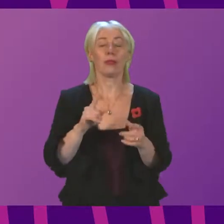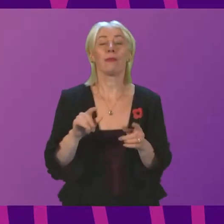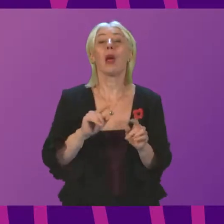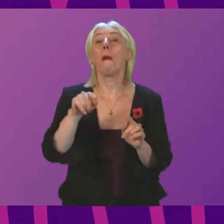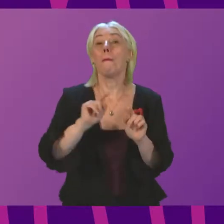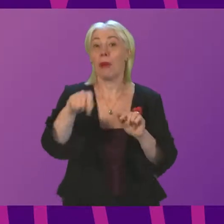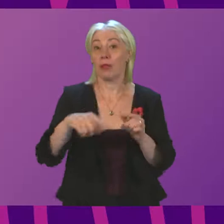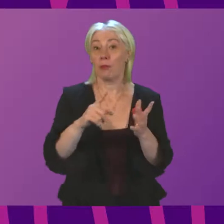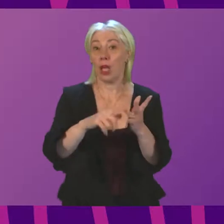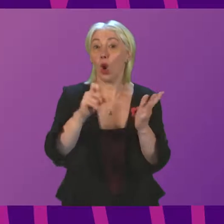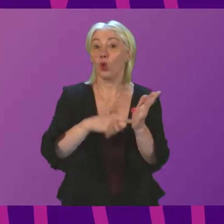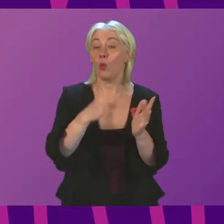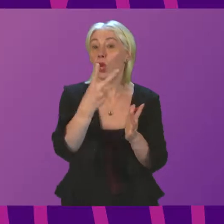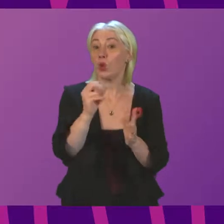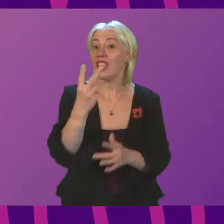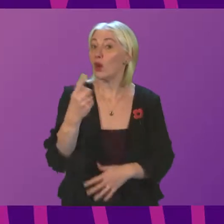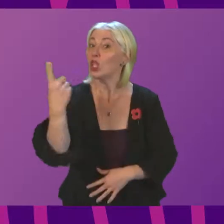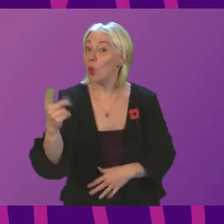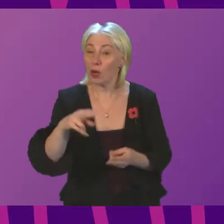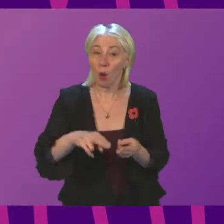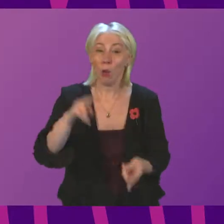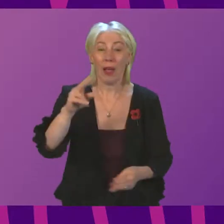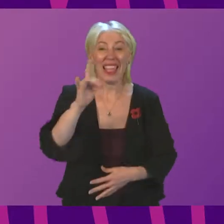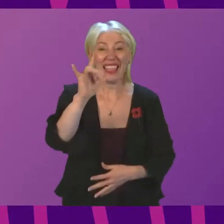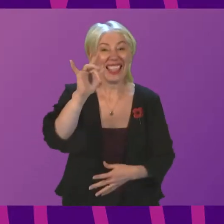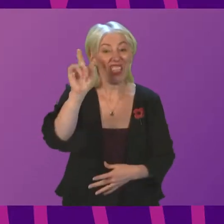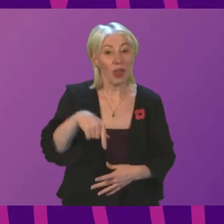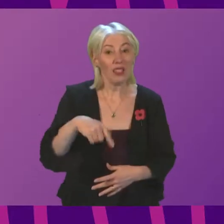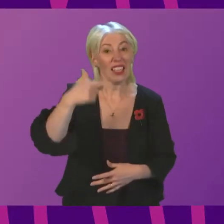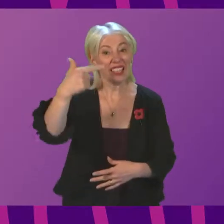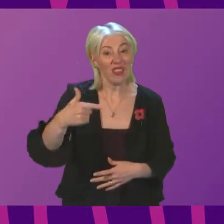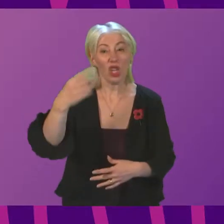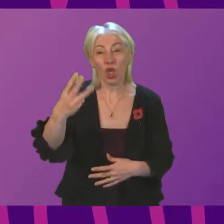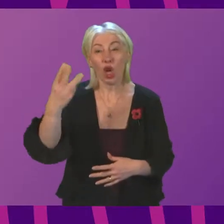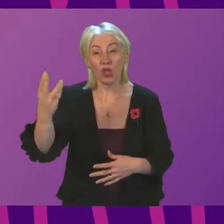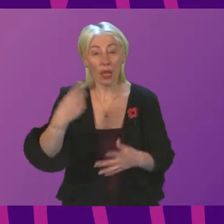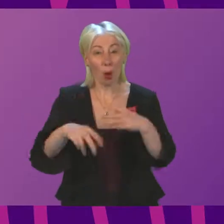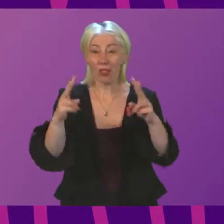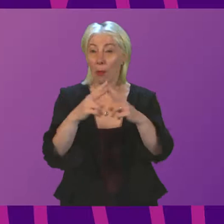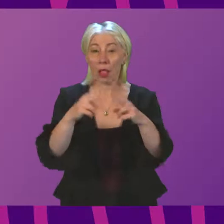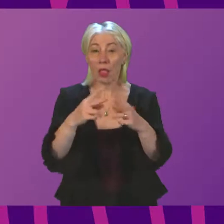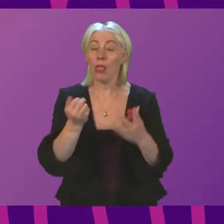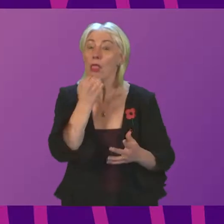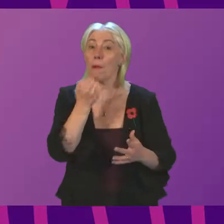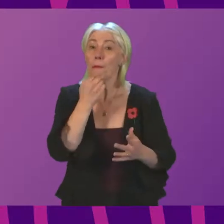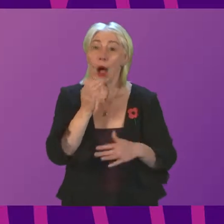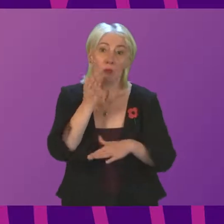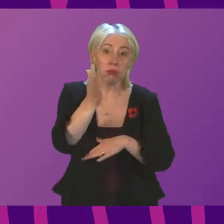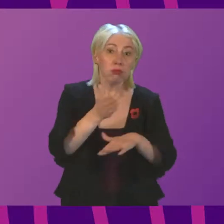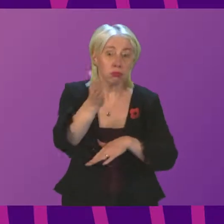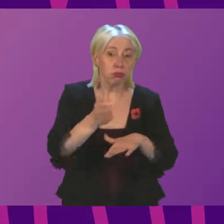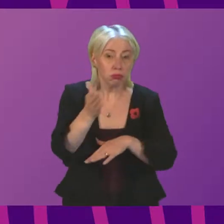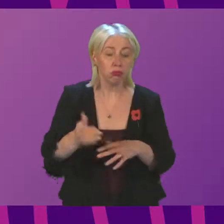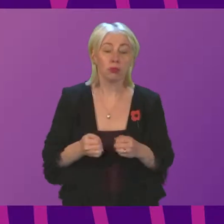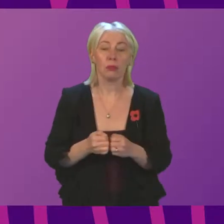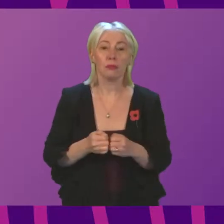2021, that figure had reached 10,733. It had almost doubled. I say that simply